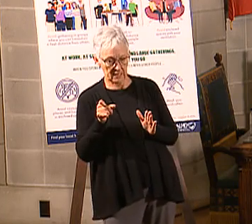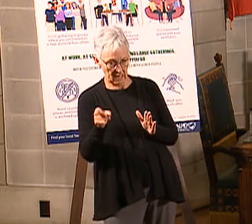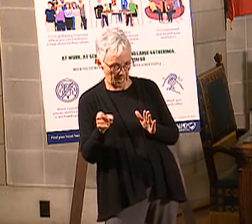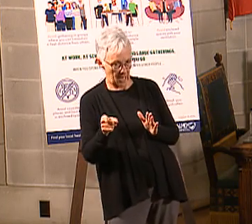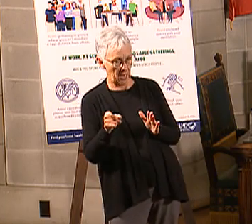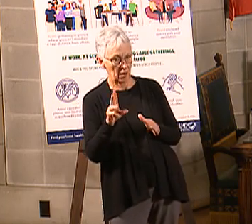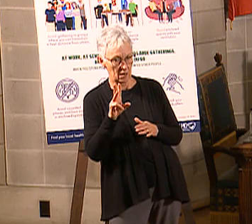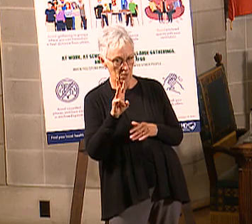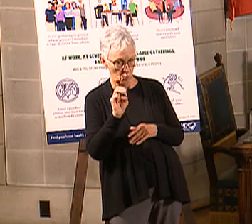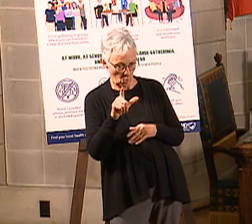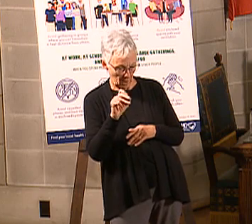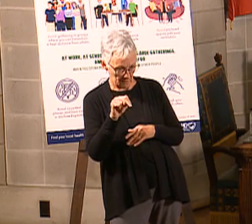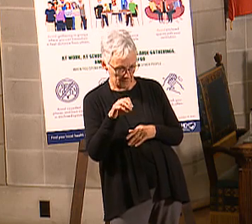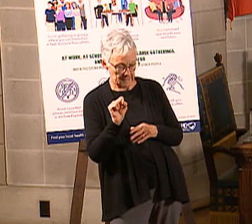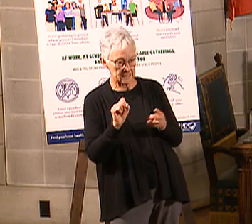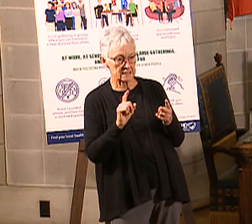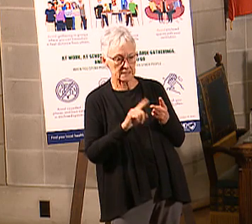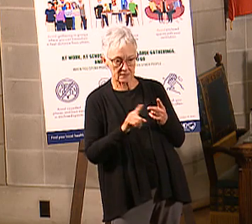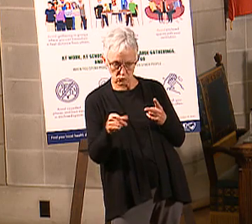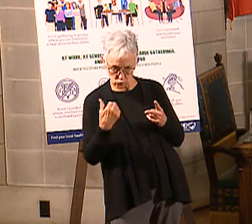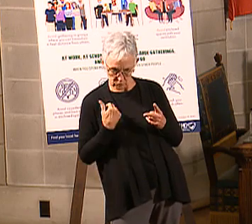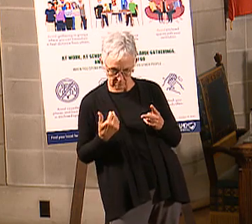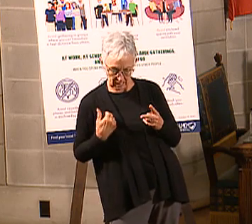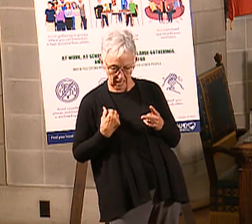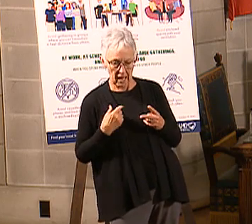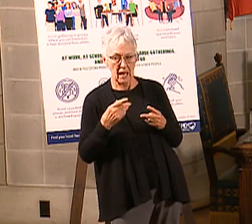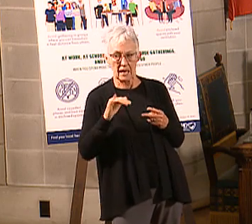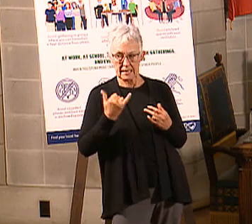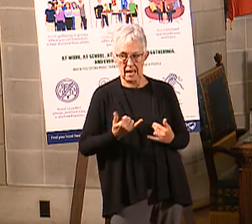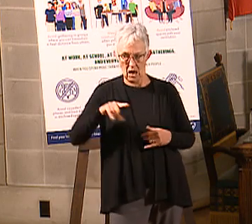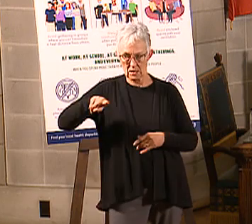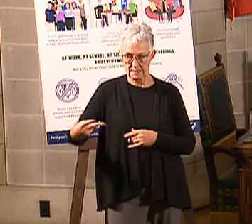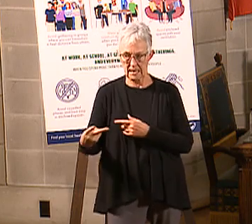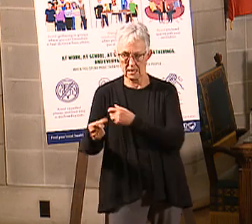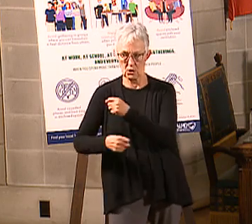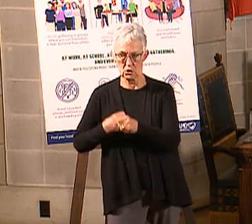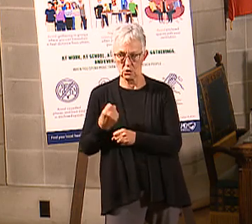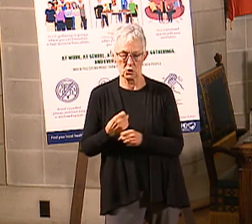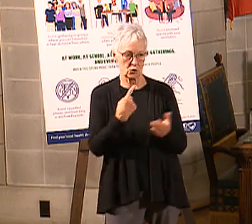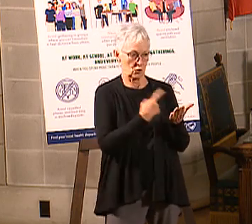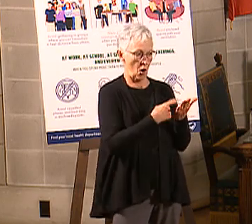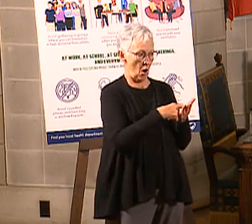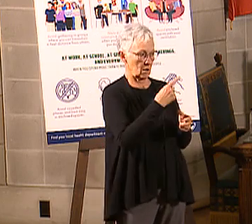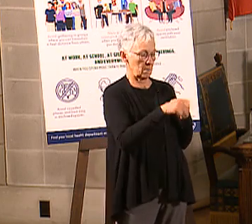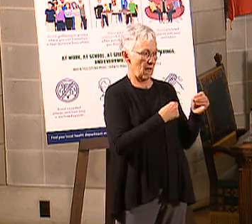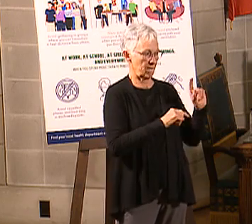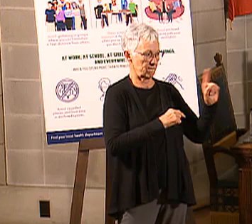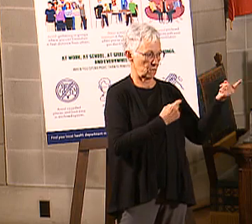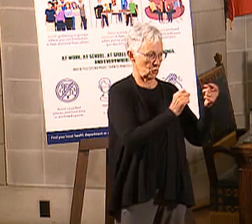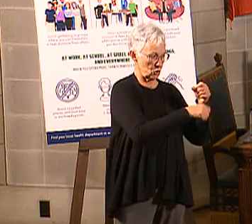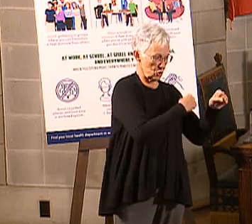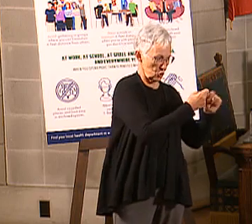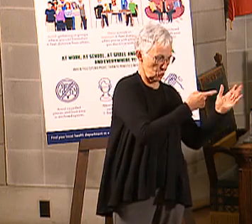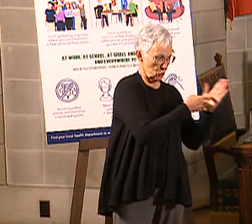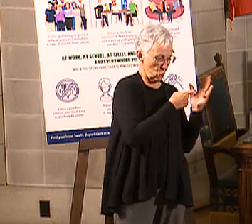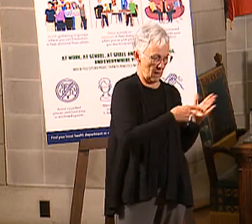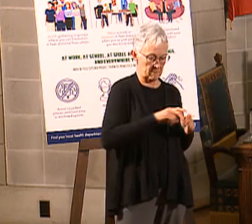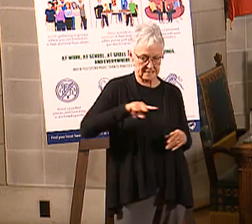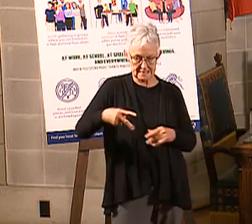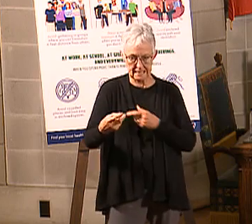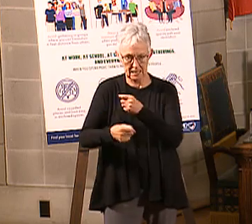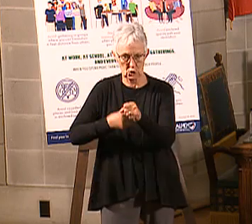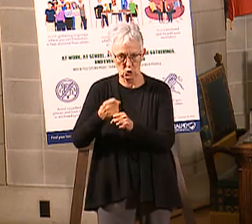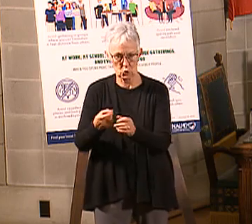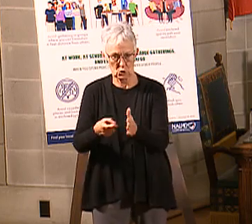Now you're moving into the second year. Talk about how the first year requirements and the second year requirements all play together. Sure. So starting